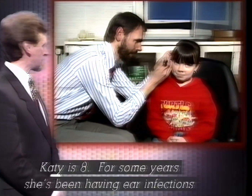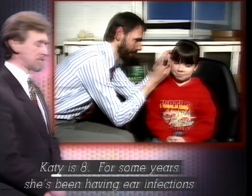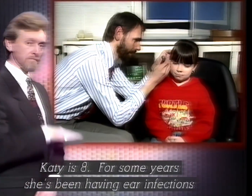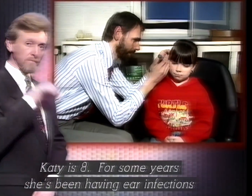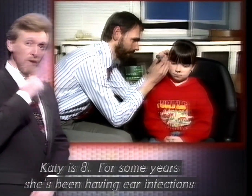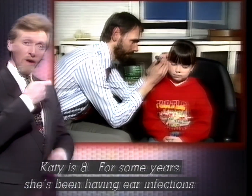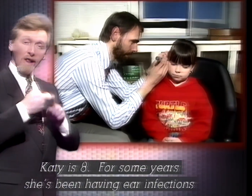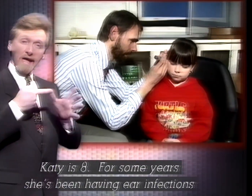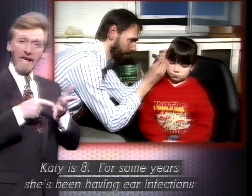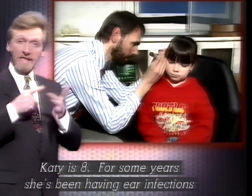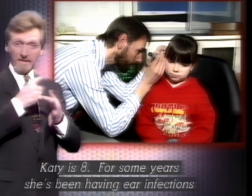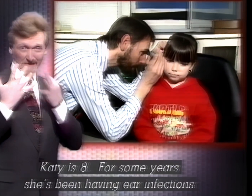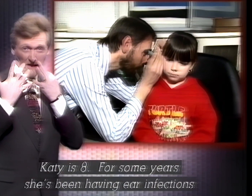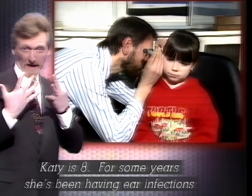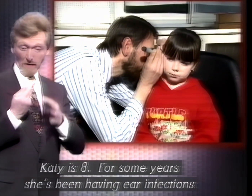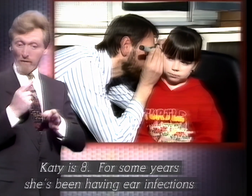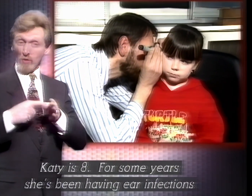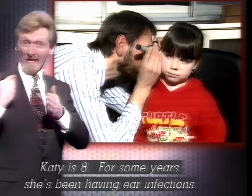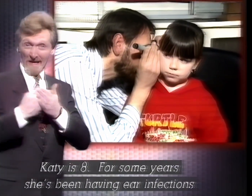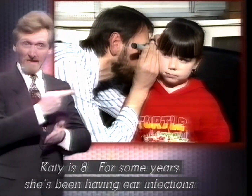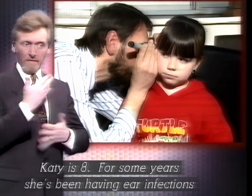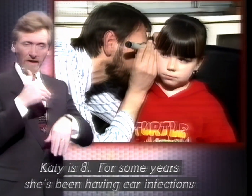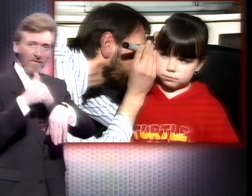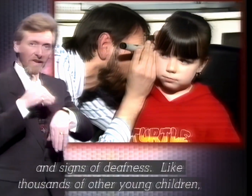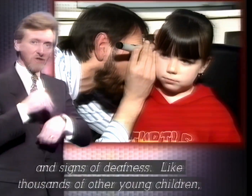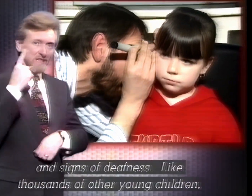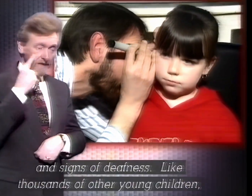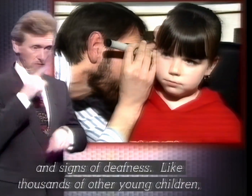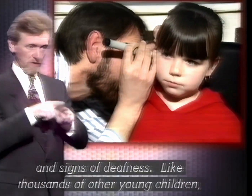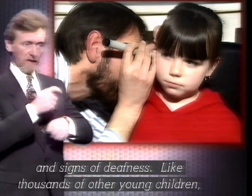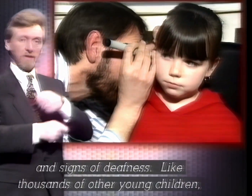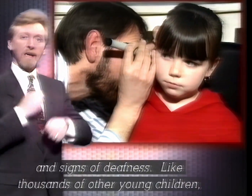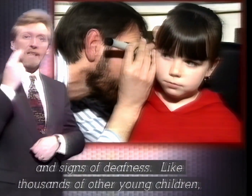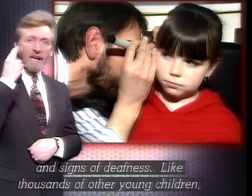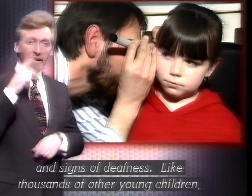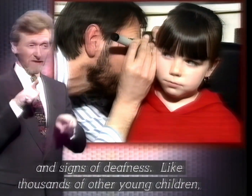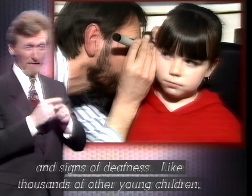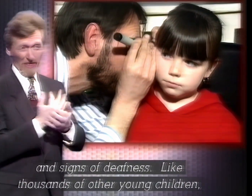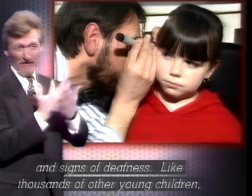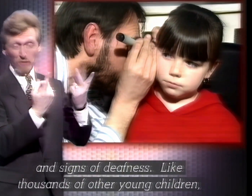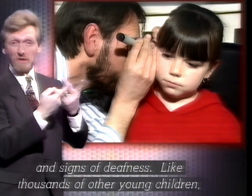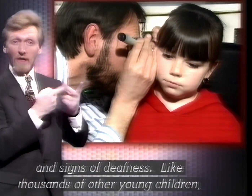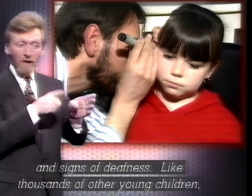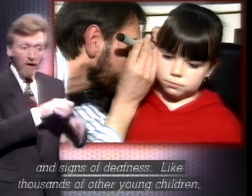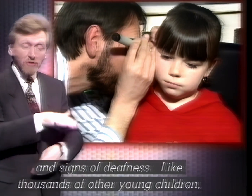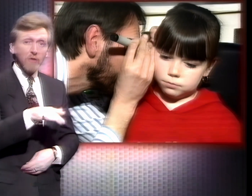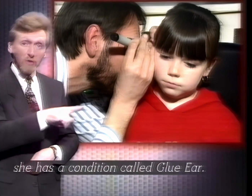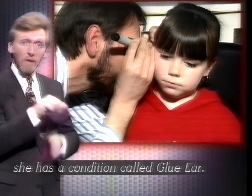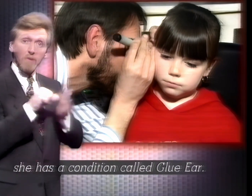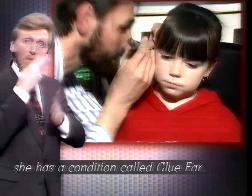eight. For some years, she's been having ear infections and signs of deafness. Like thousands of other young children, she has a condition called glue